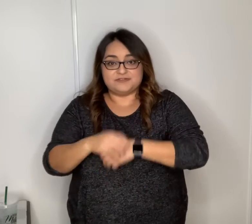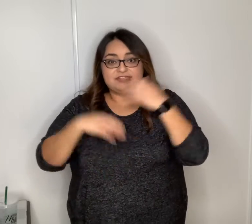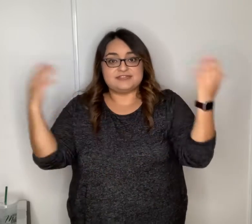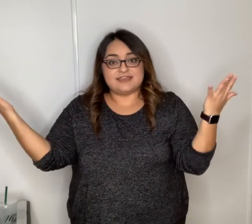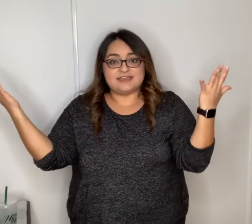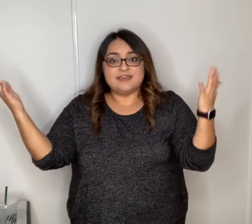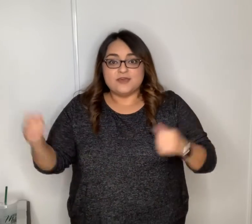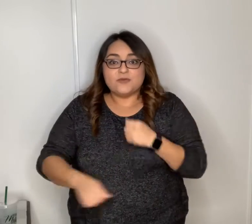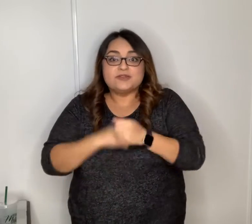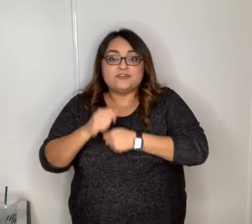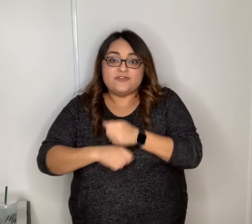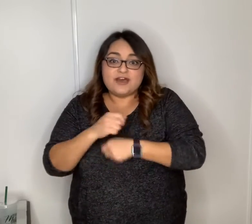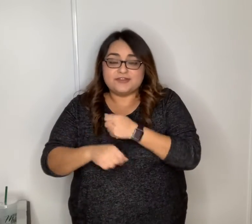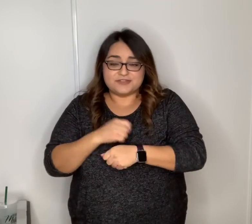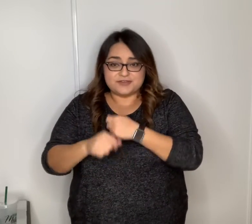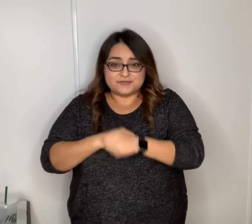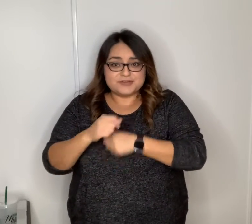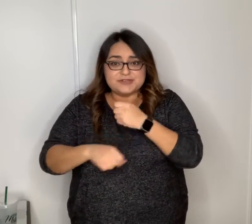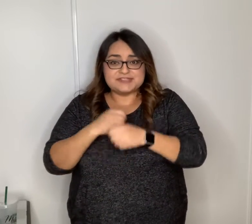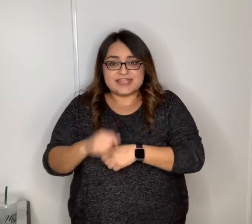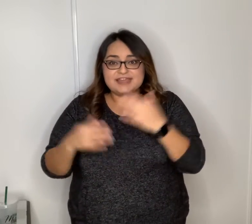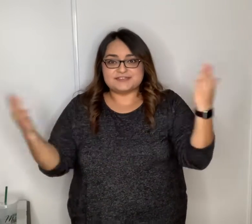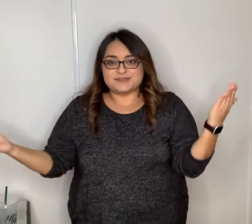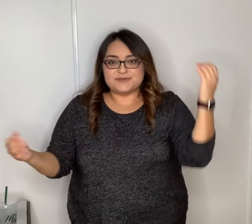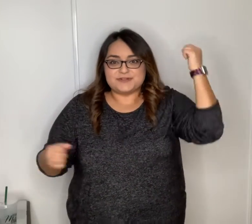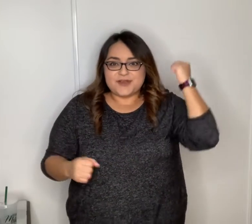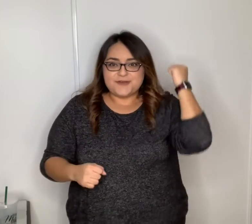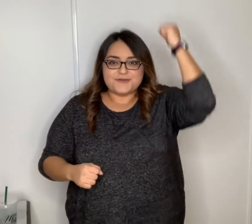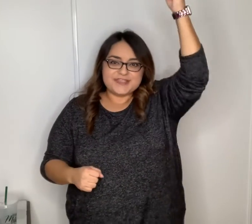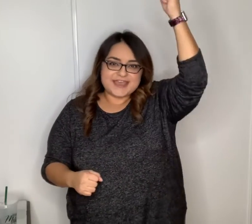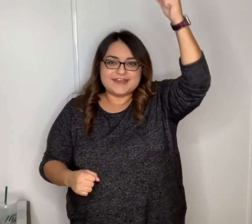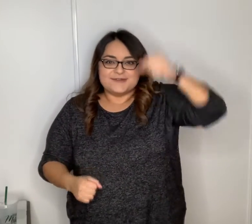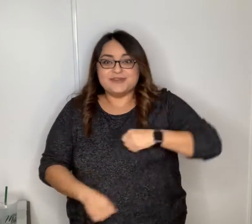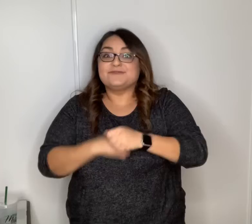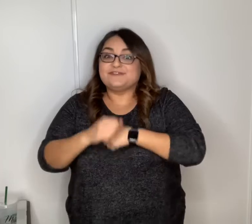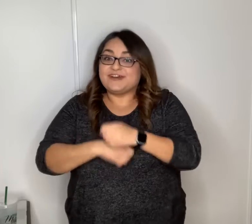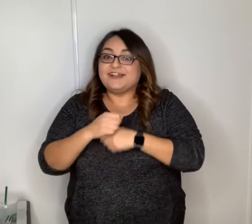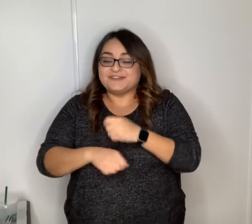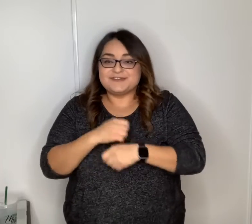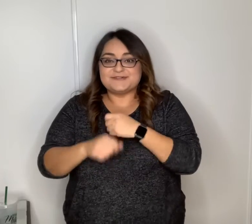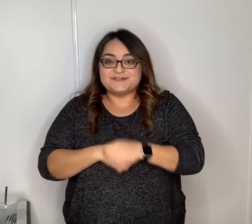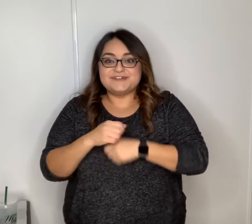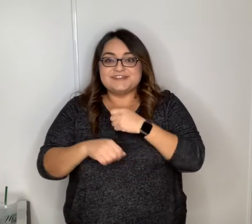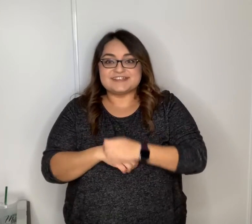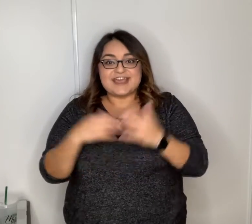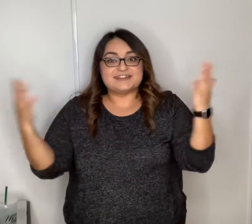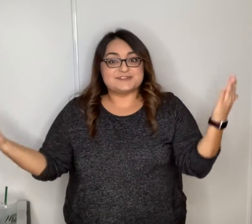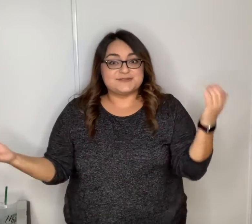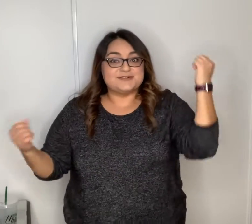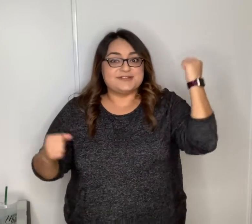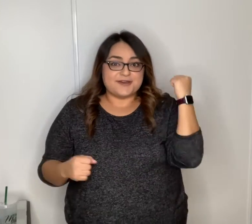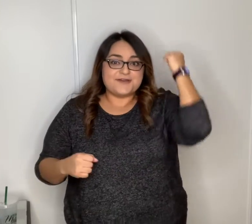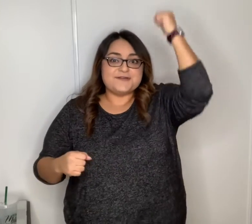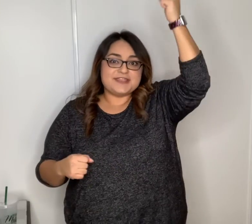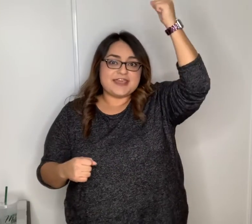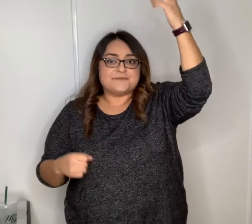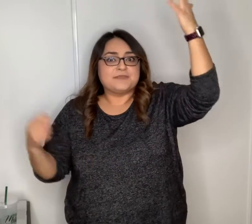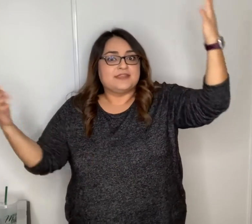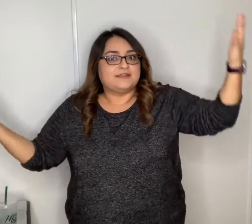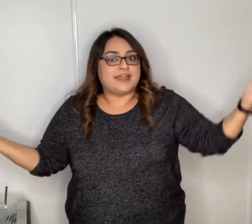day. When we follow the rules at school, oh yeah. When we follow the rules at school, oh yeah. now